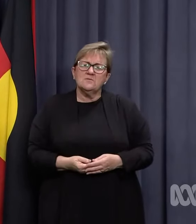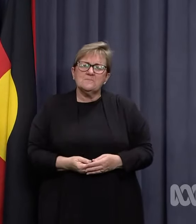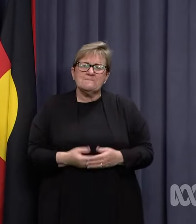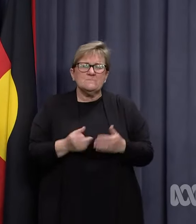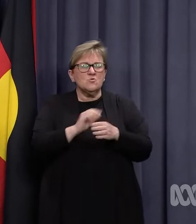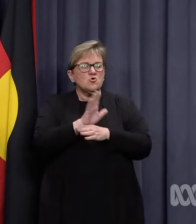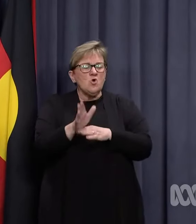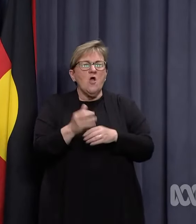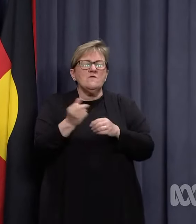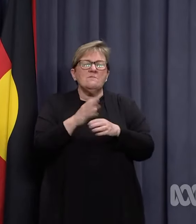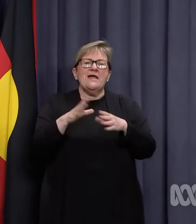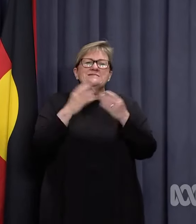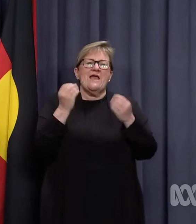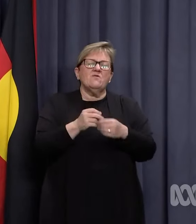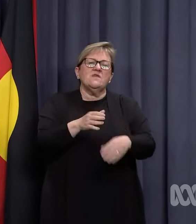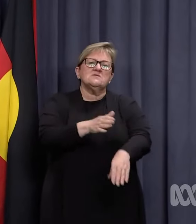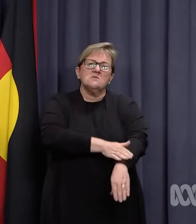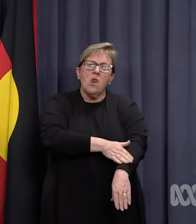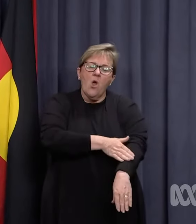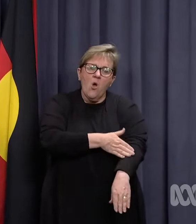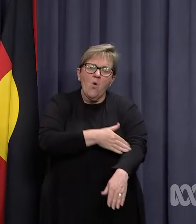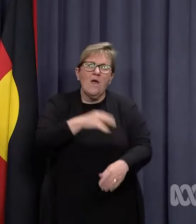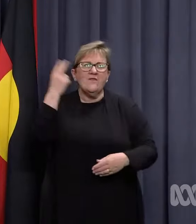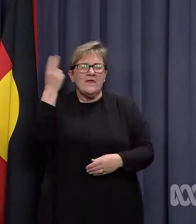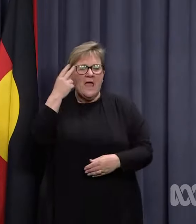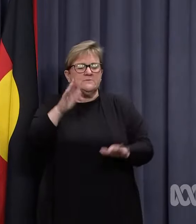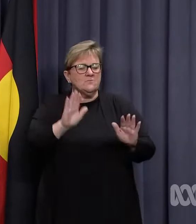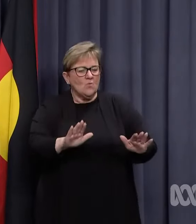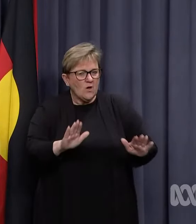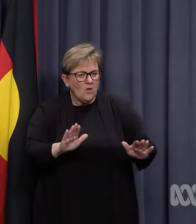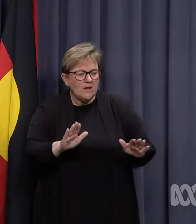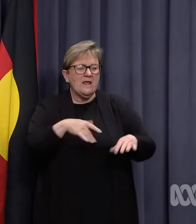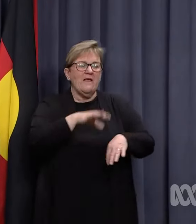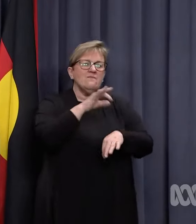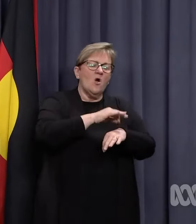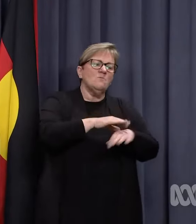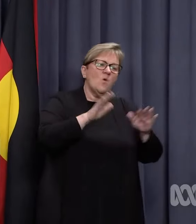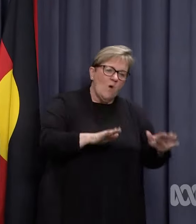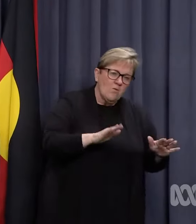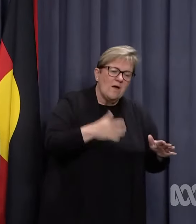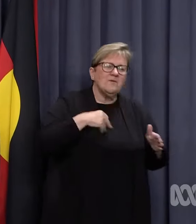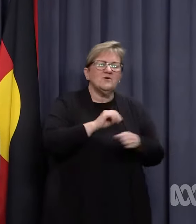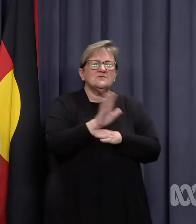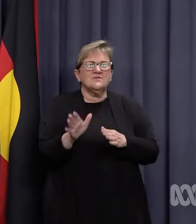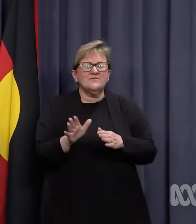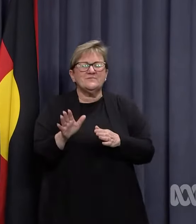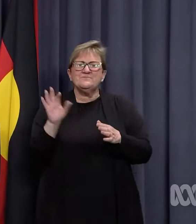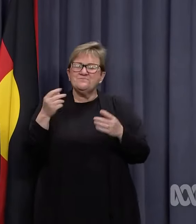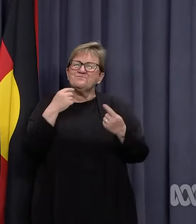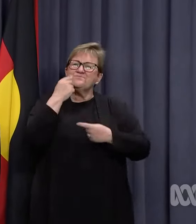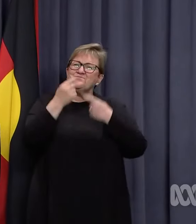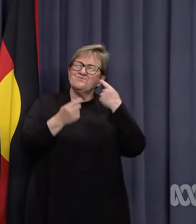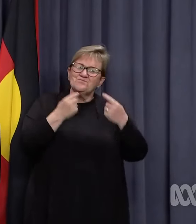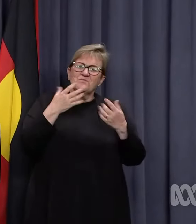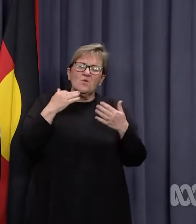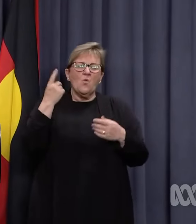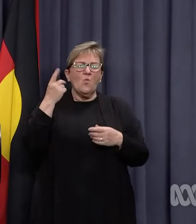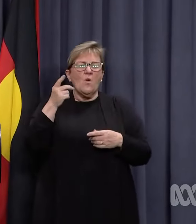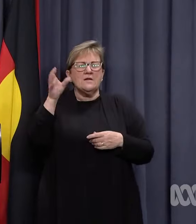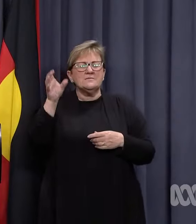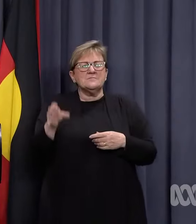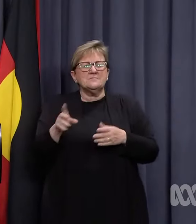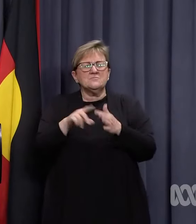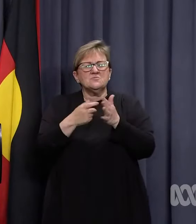COVID slows everything down. It slows it down in the ambulances. It slows it down in the hospitals. I heard it described well by one